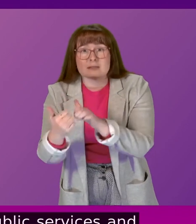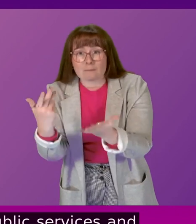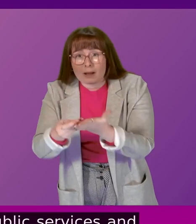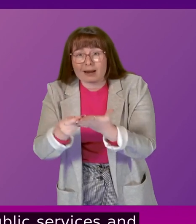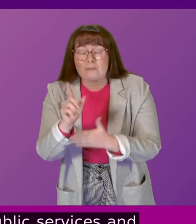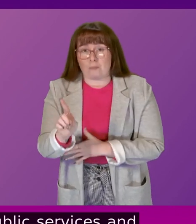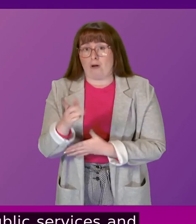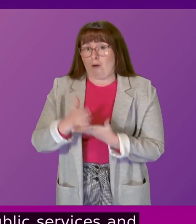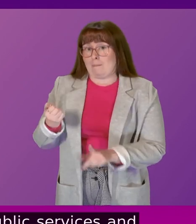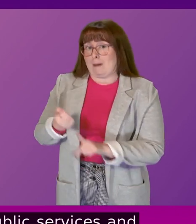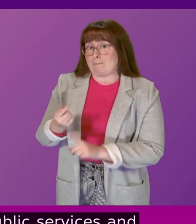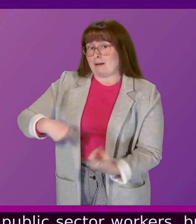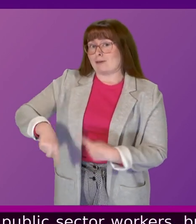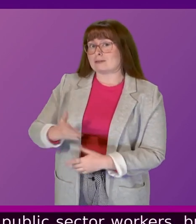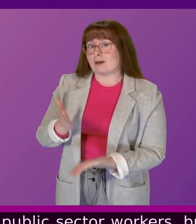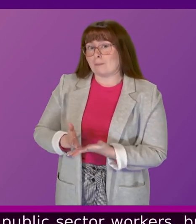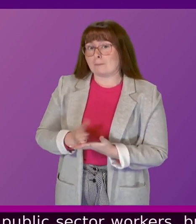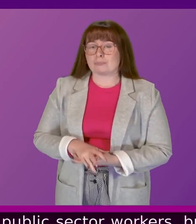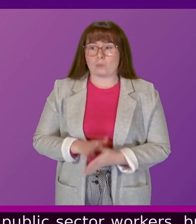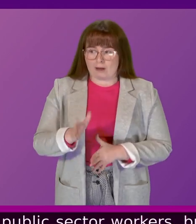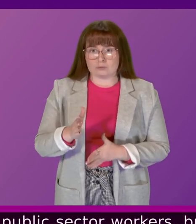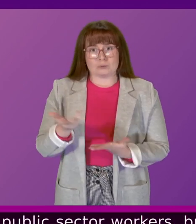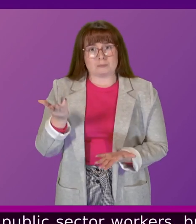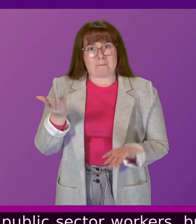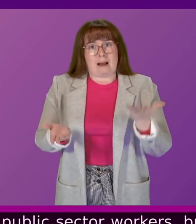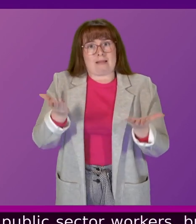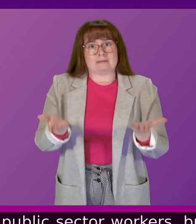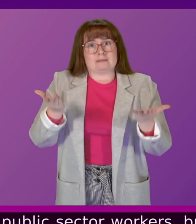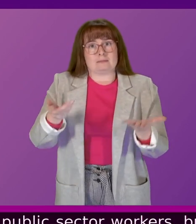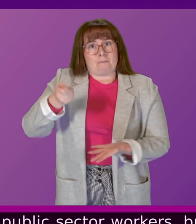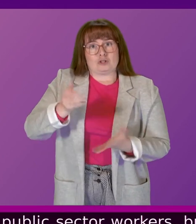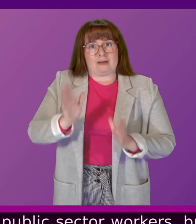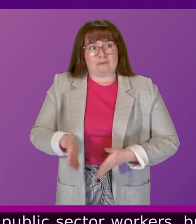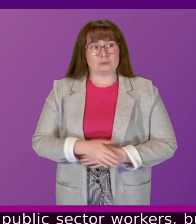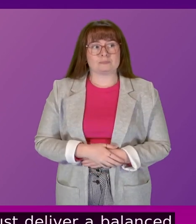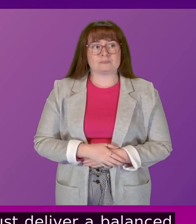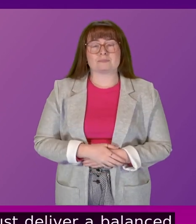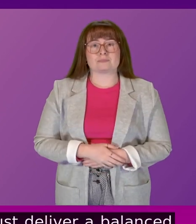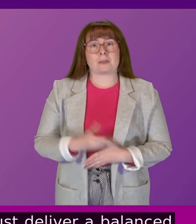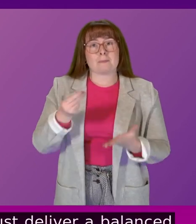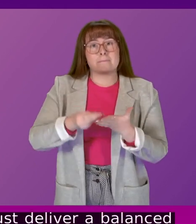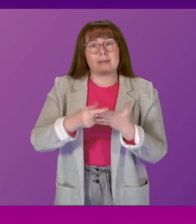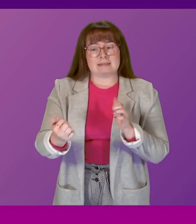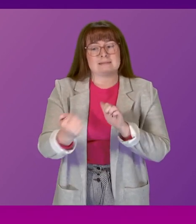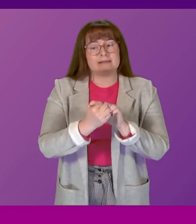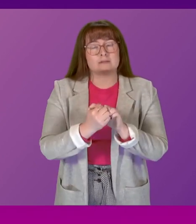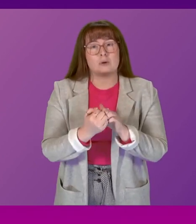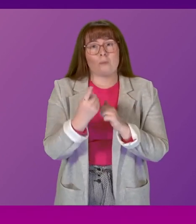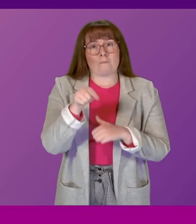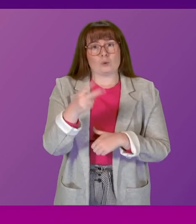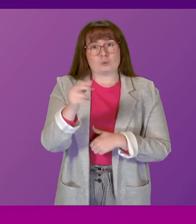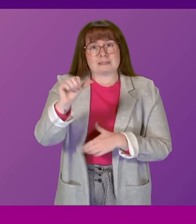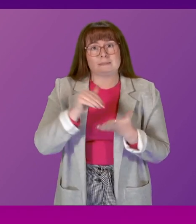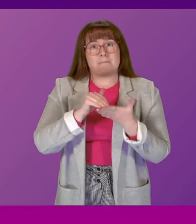a cost, and we must deliver a balanced budget. Pay deals added an estimated £1.26 billion to our